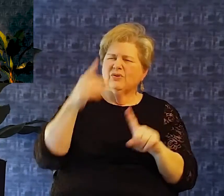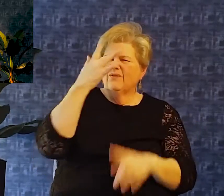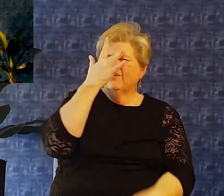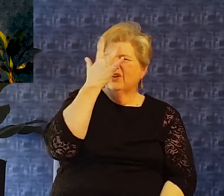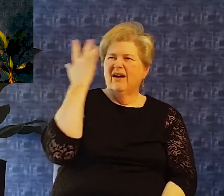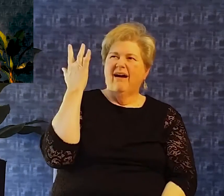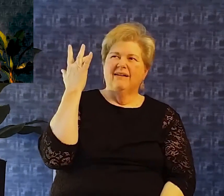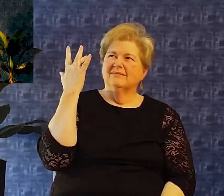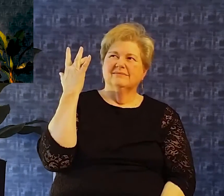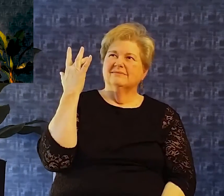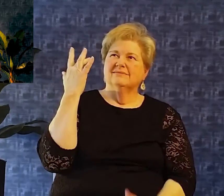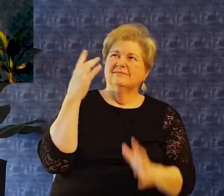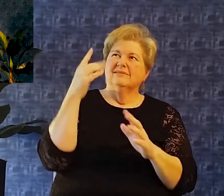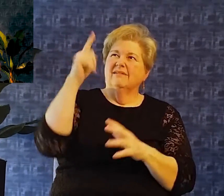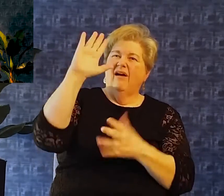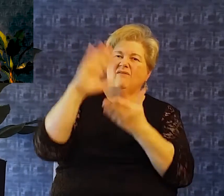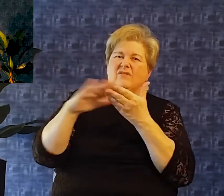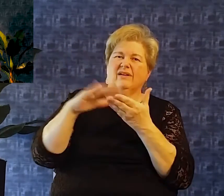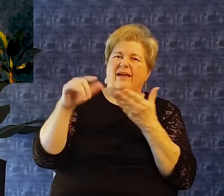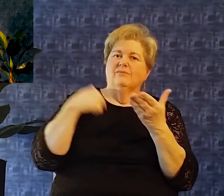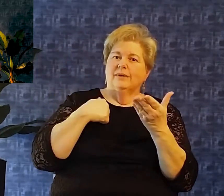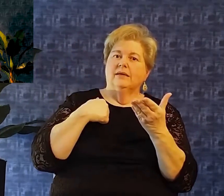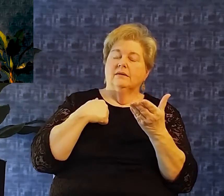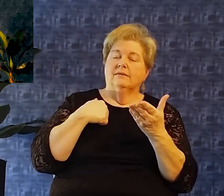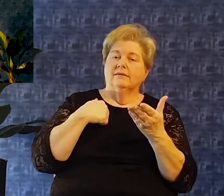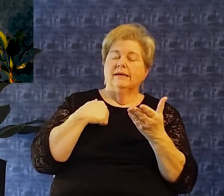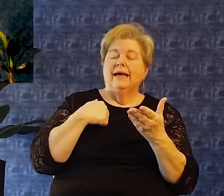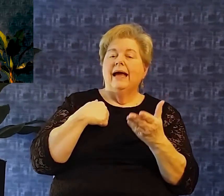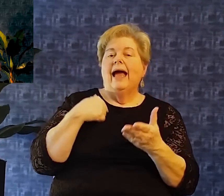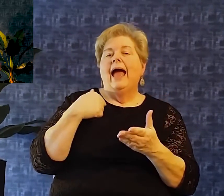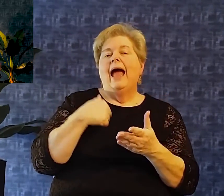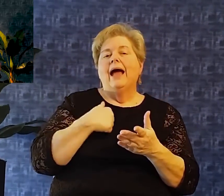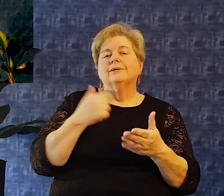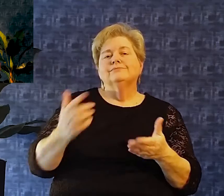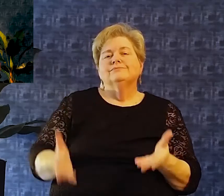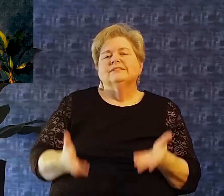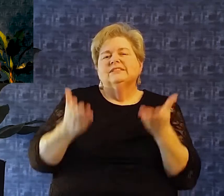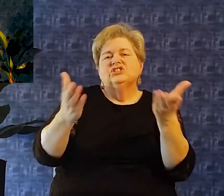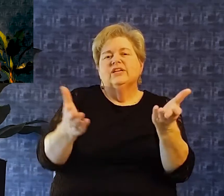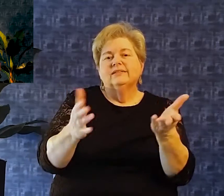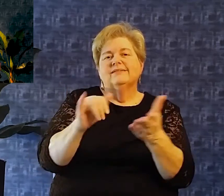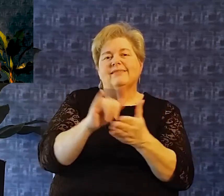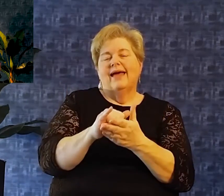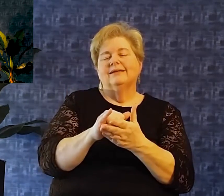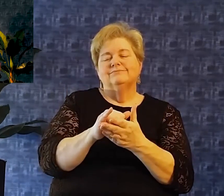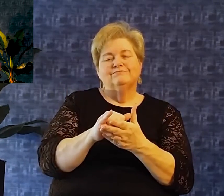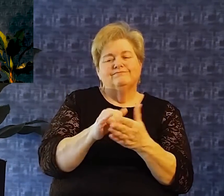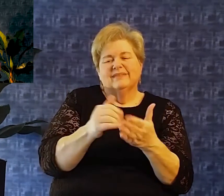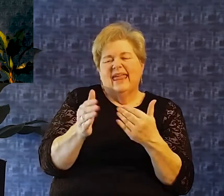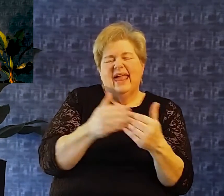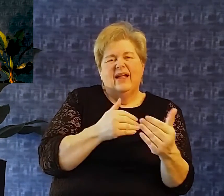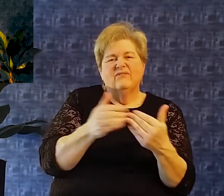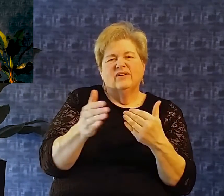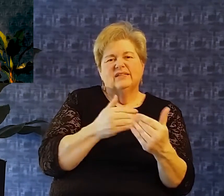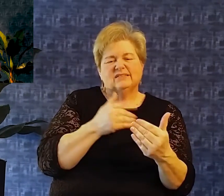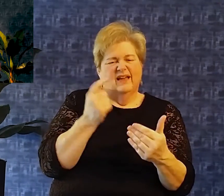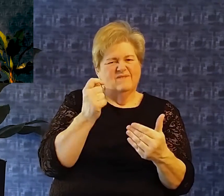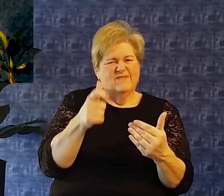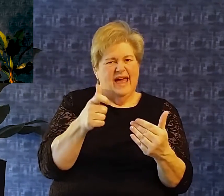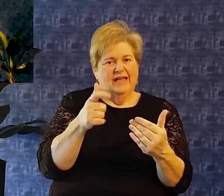superficial Reading of the 10 commandments or the sermon on the mount are clear reminders